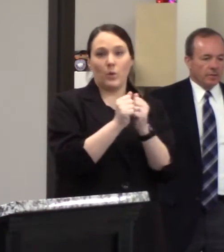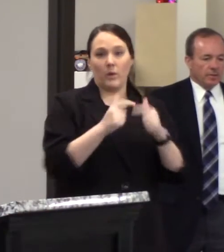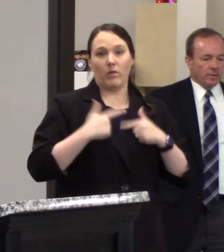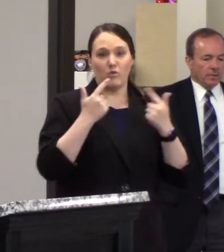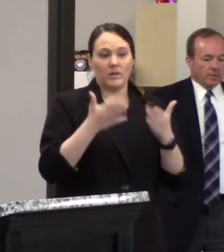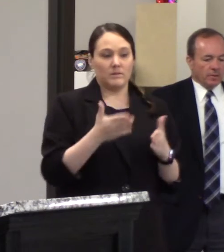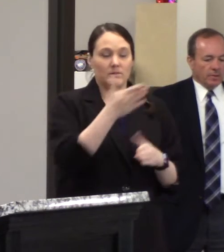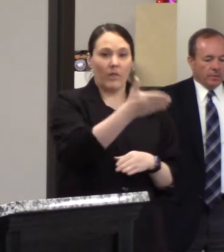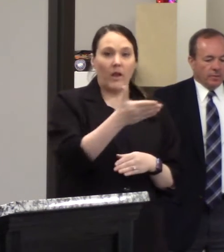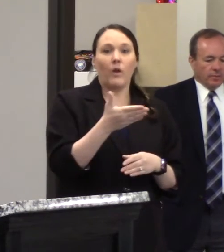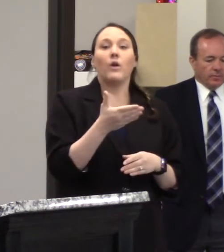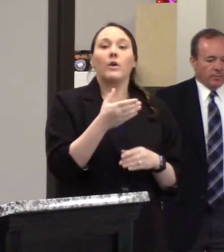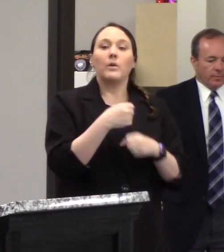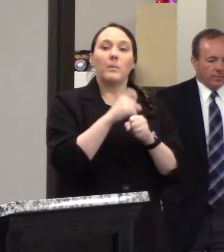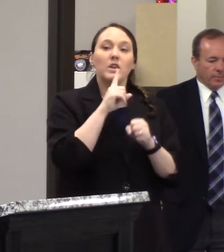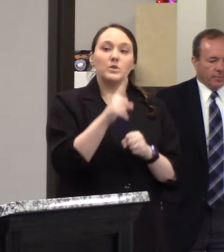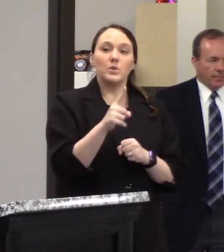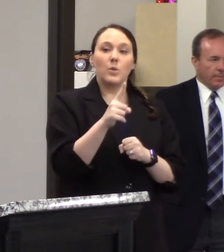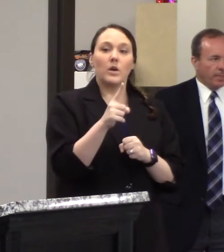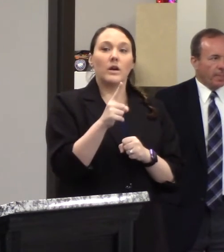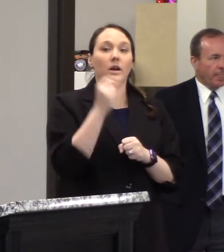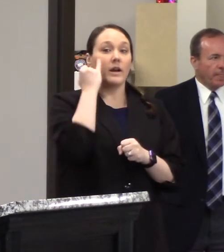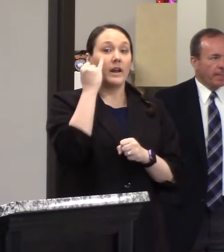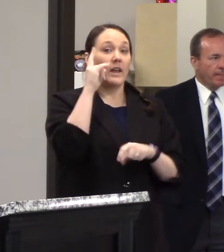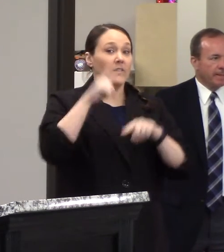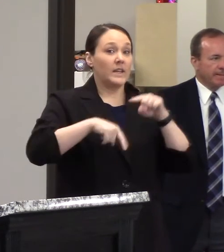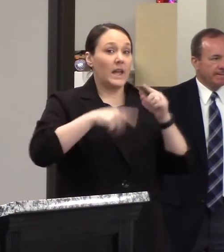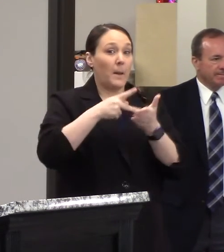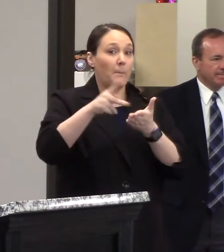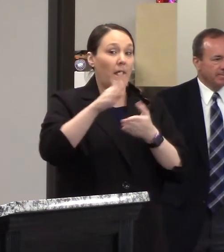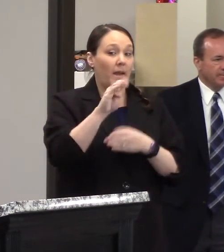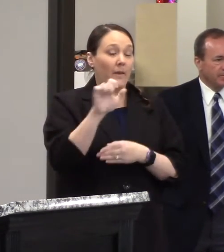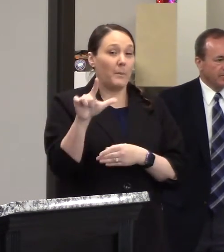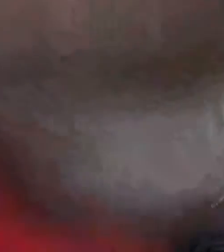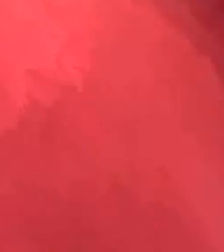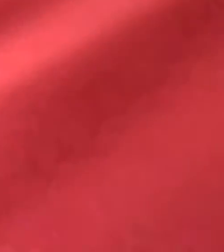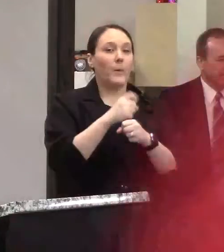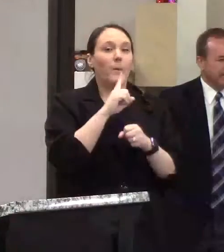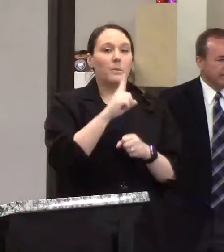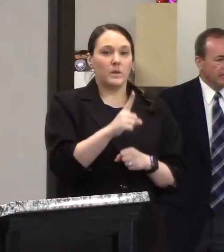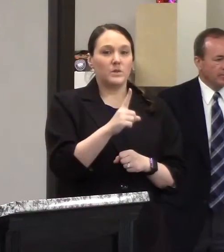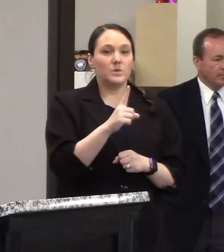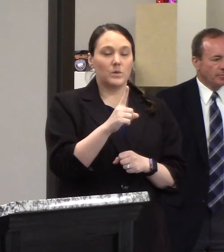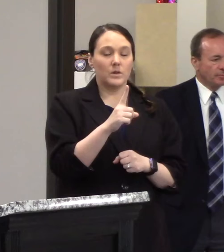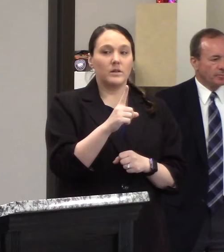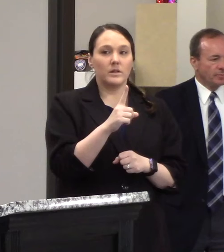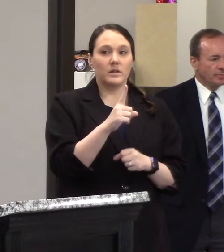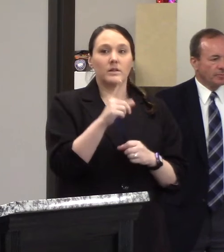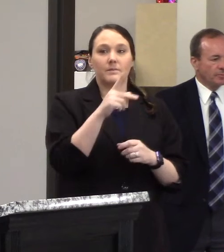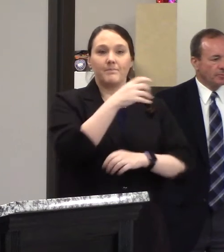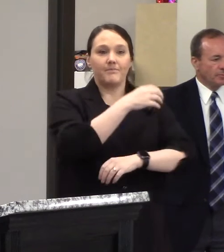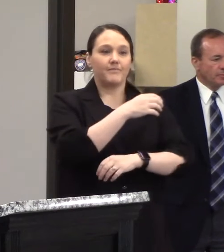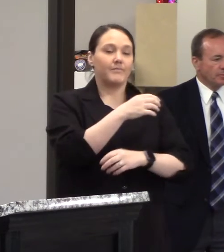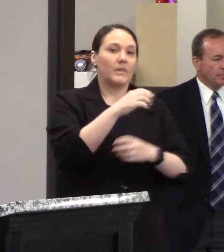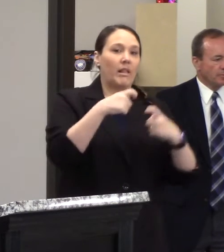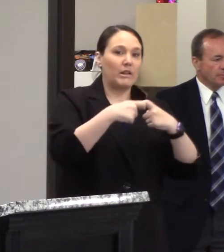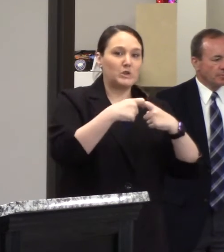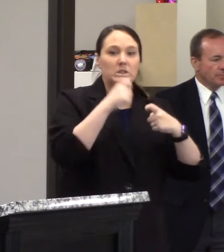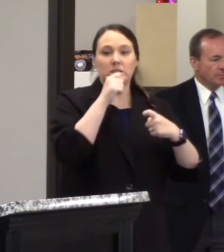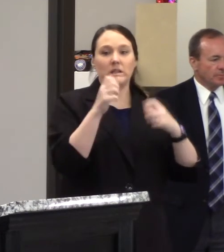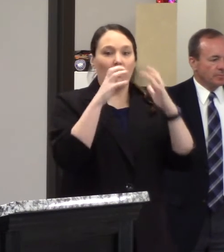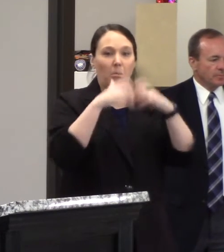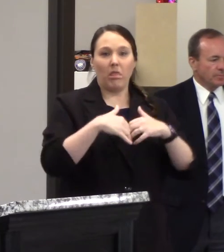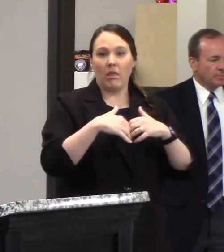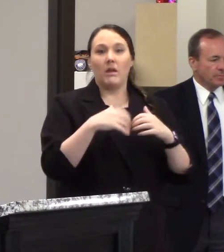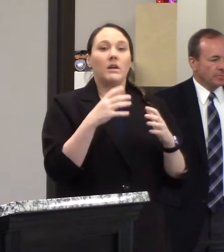uh if they can't pay their bill to to make sure that uh their power is not cut off and